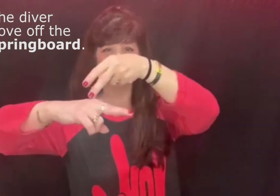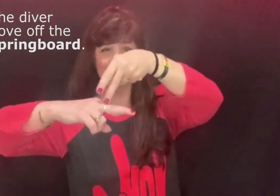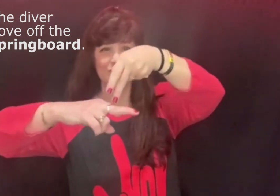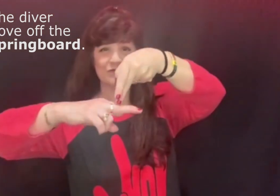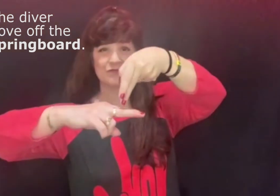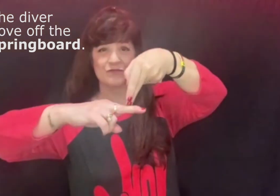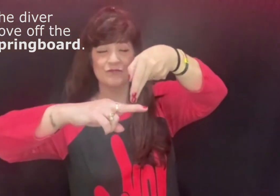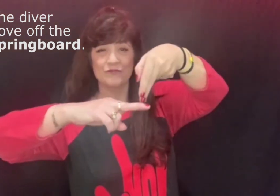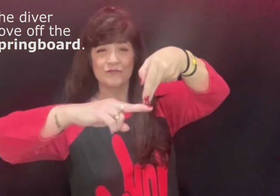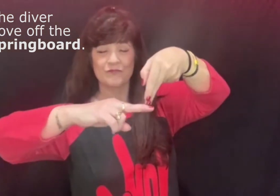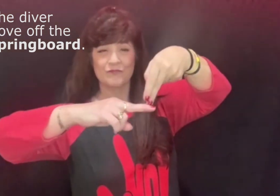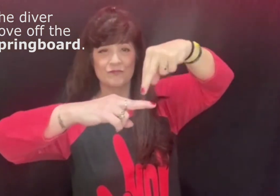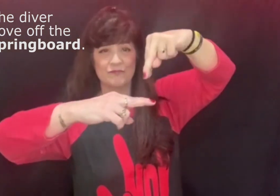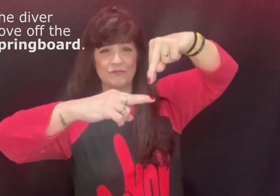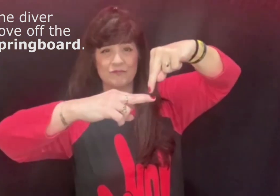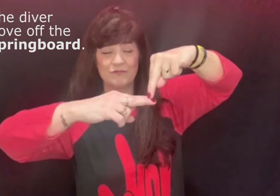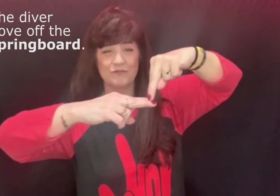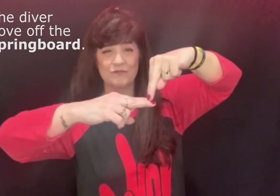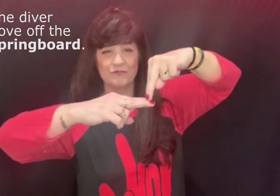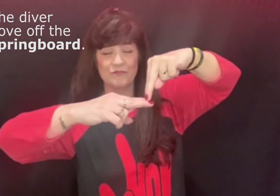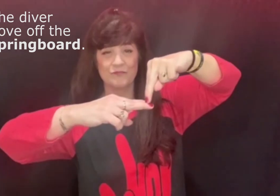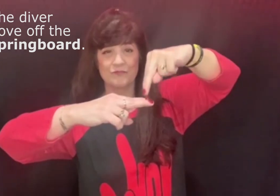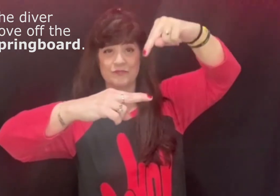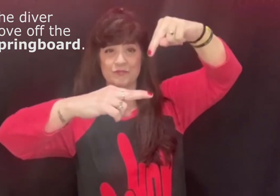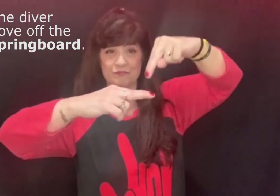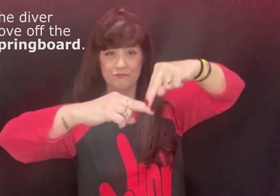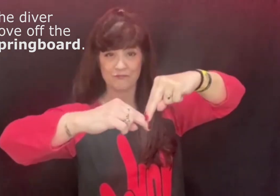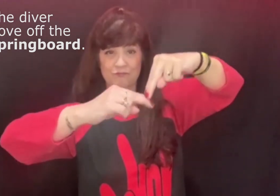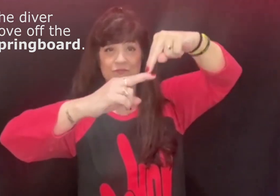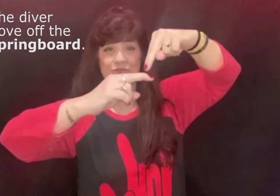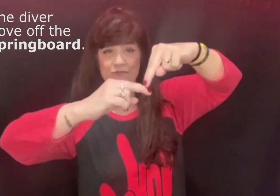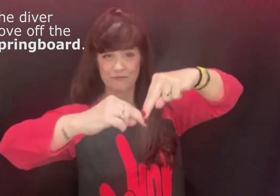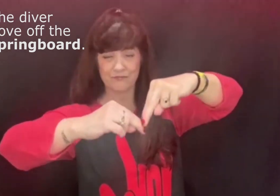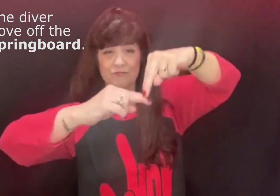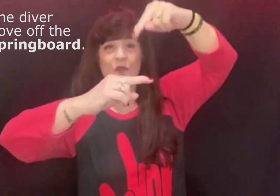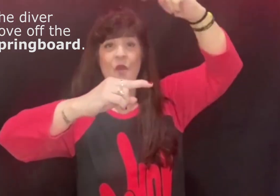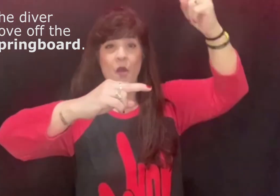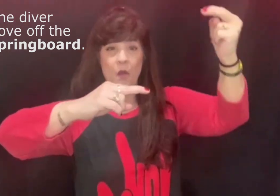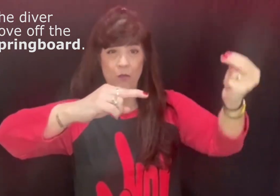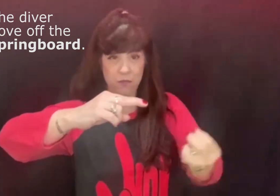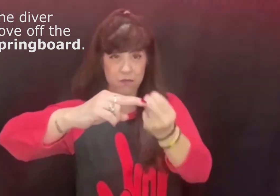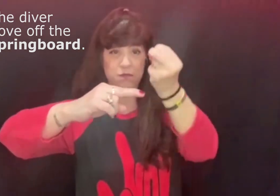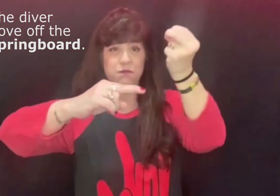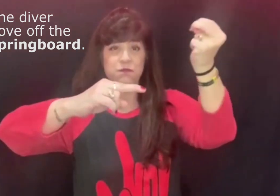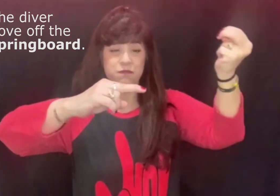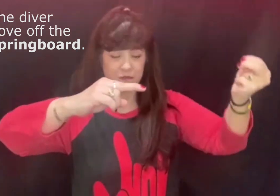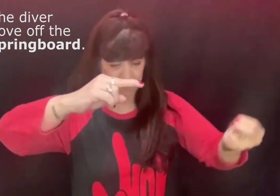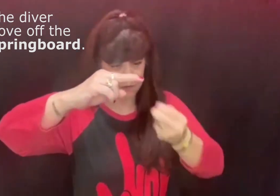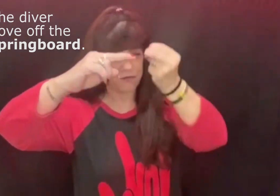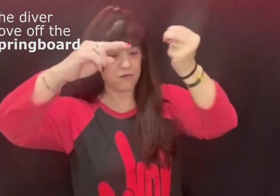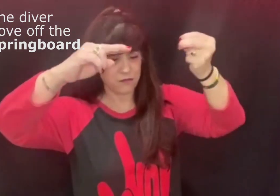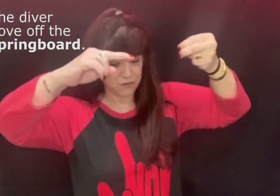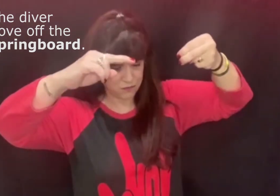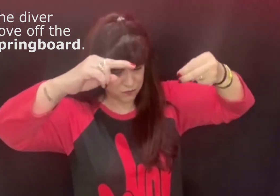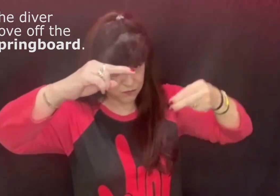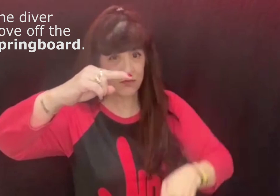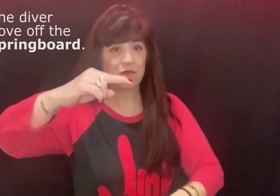way, and then begins to bounce on the spring board. She dives from the board, does several flips,